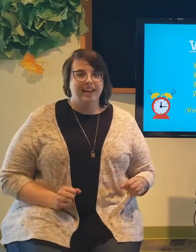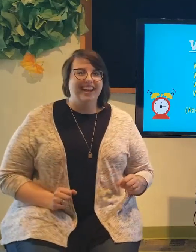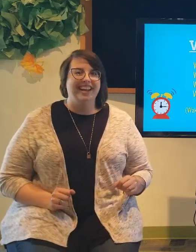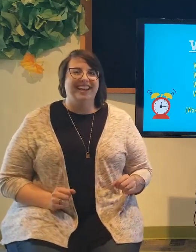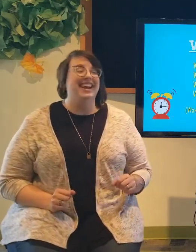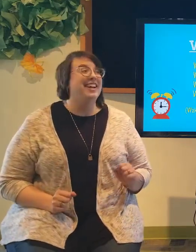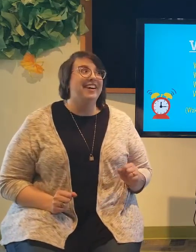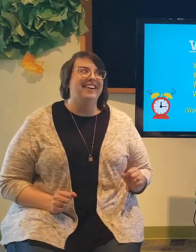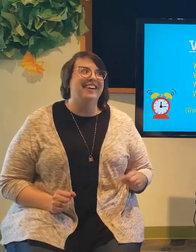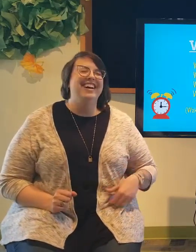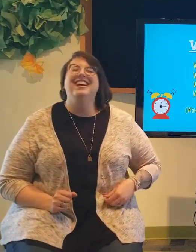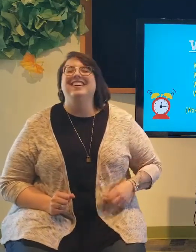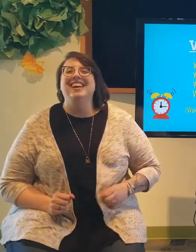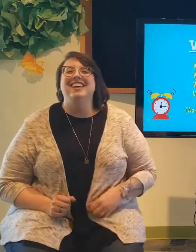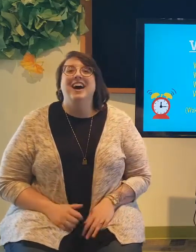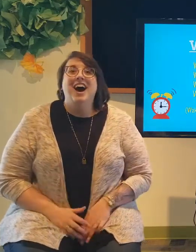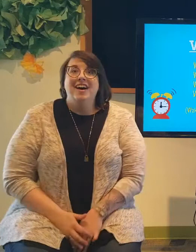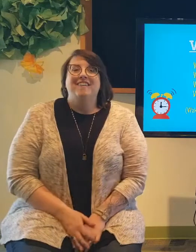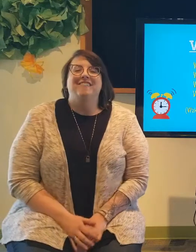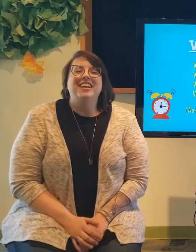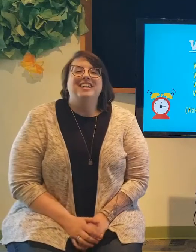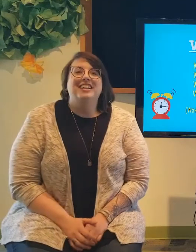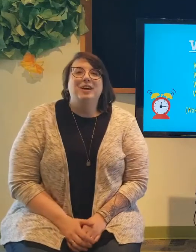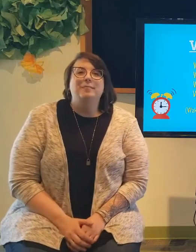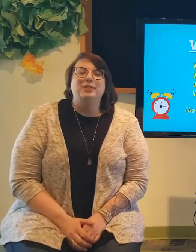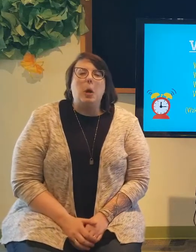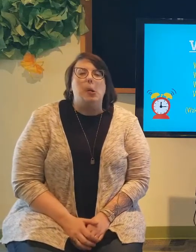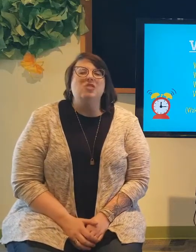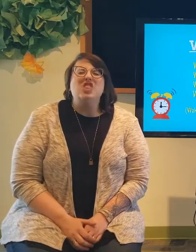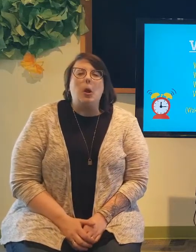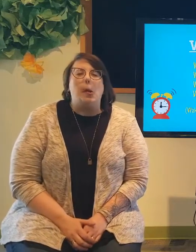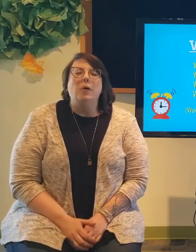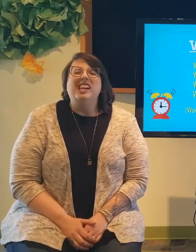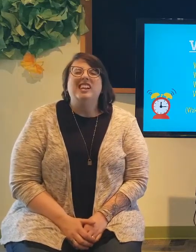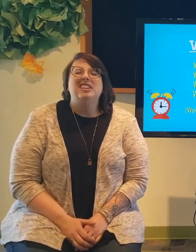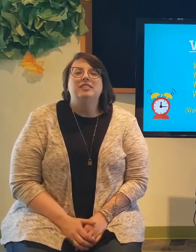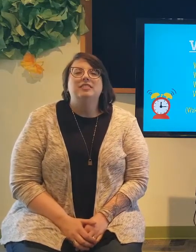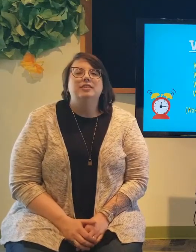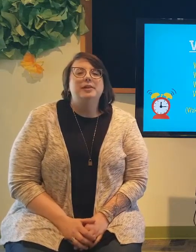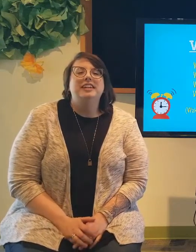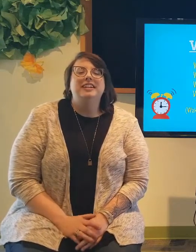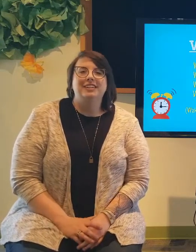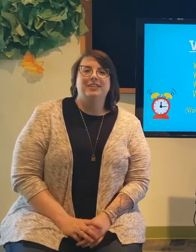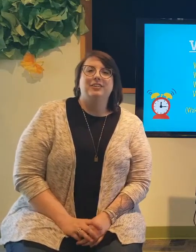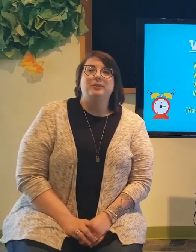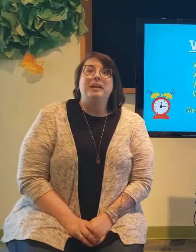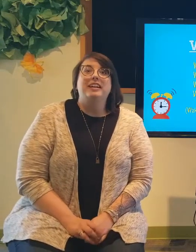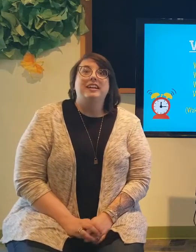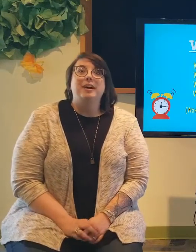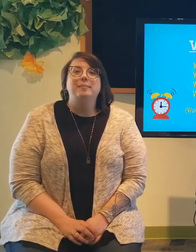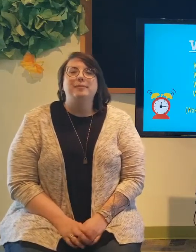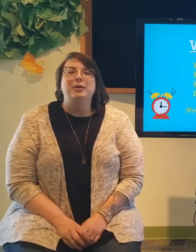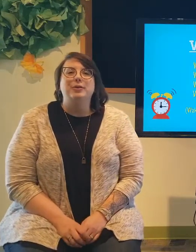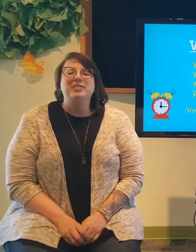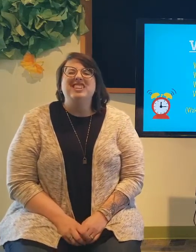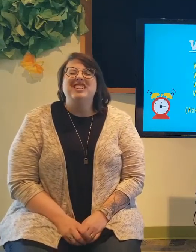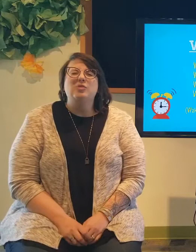know. Alright. Wake up nose and wiggle, wiggle. Wake up nose and